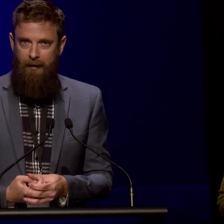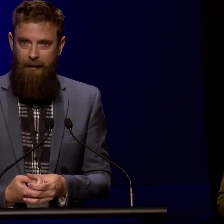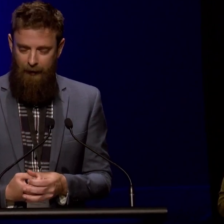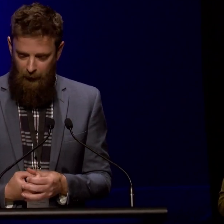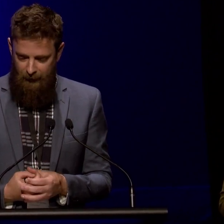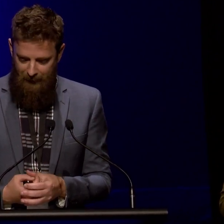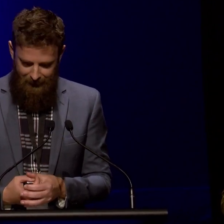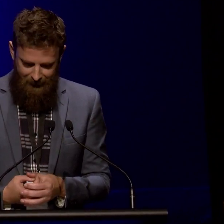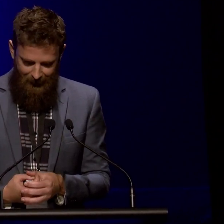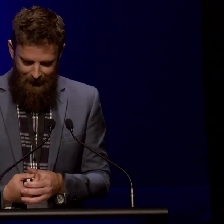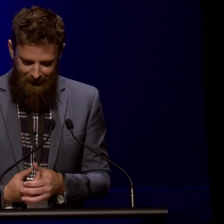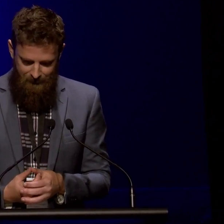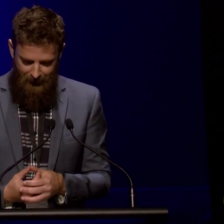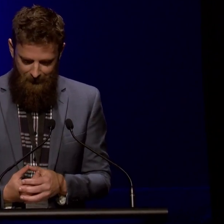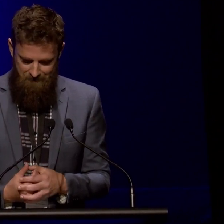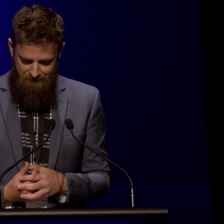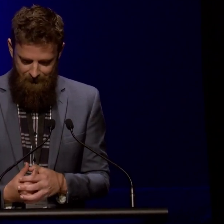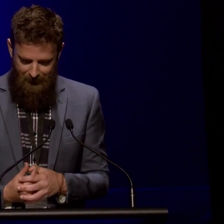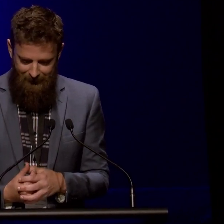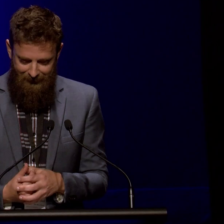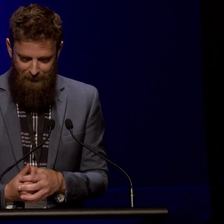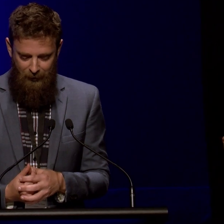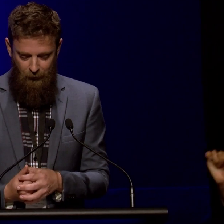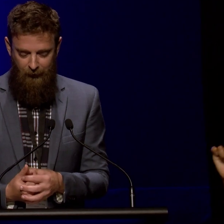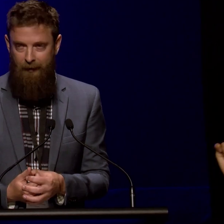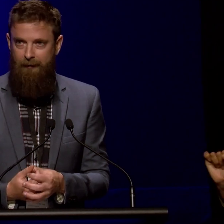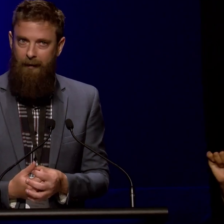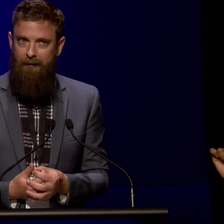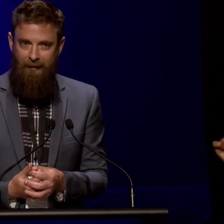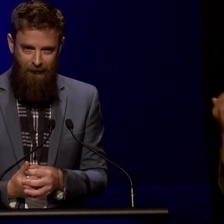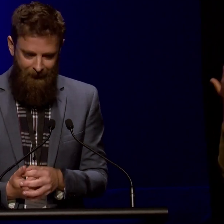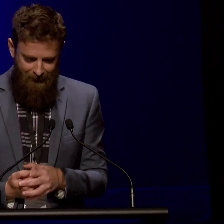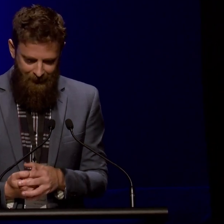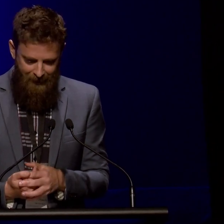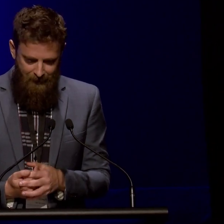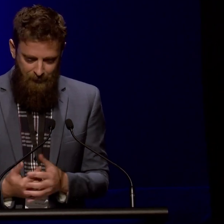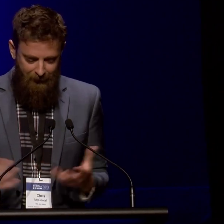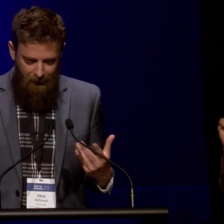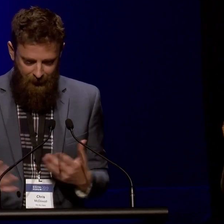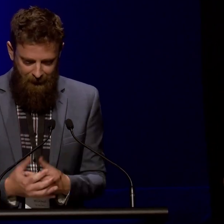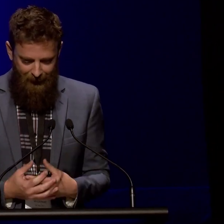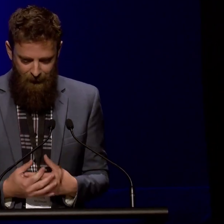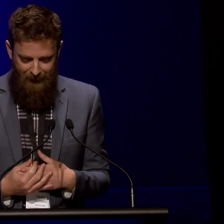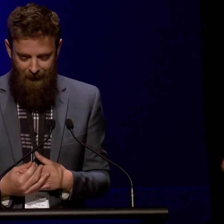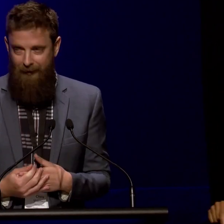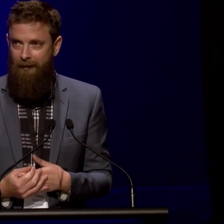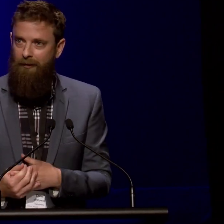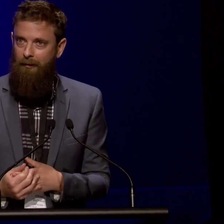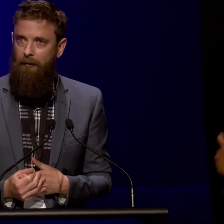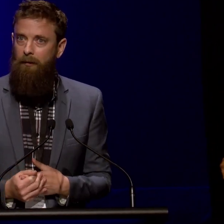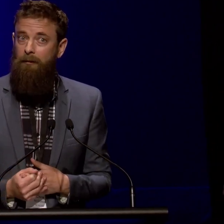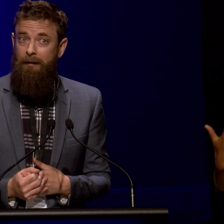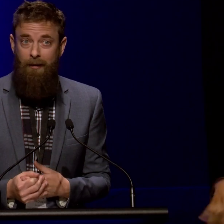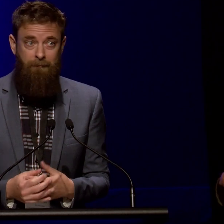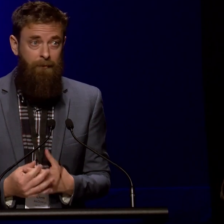to hearing what Tim had to say. He's a deeply thoughtful and talented designer, but it'll just have to be another day,